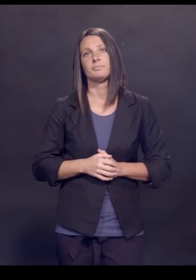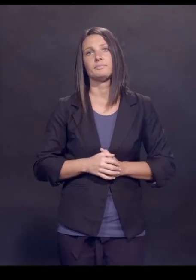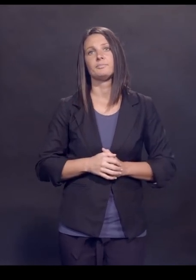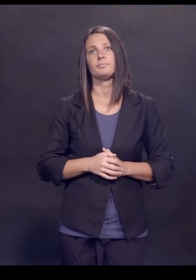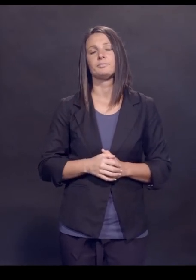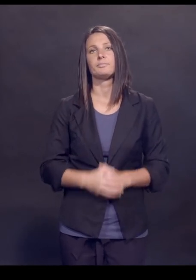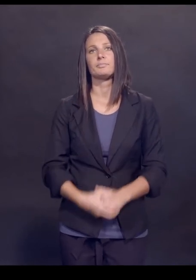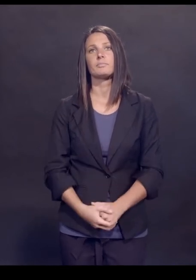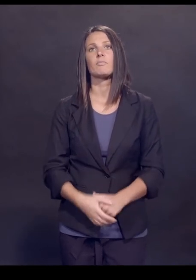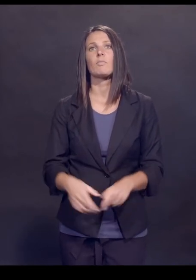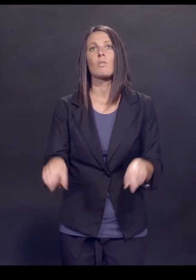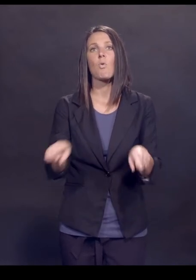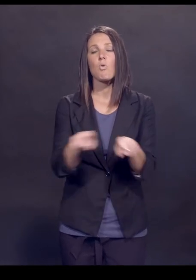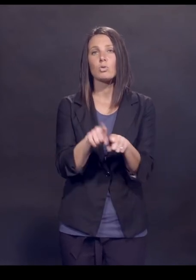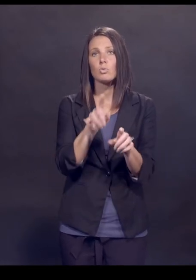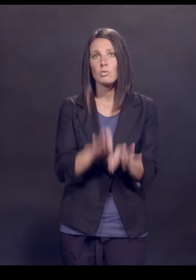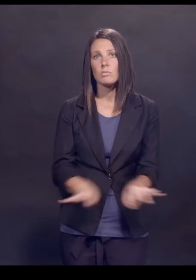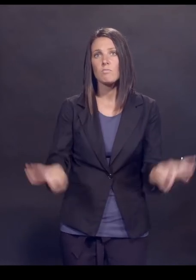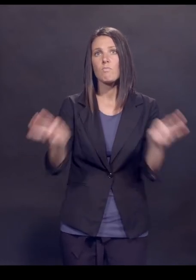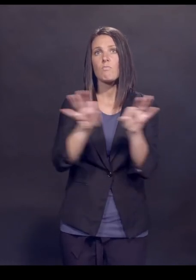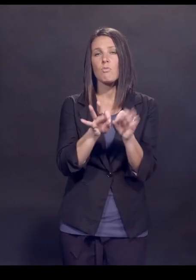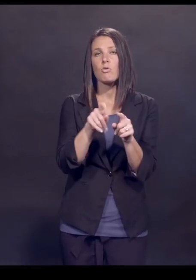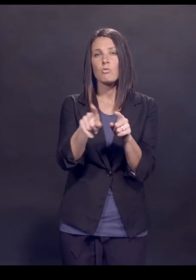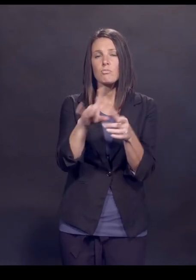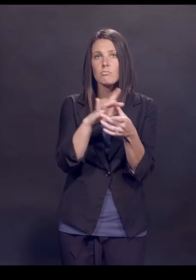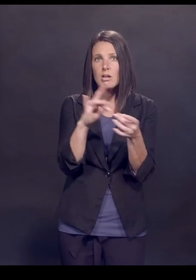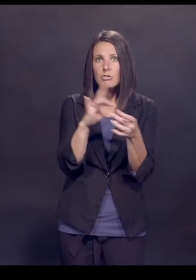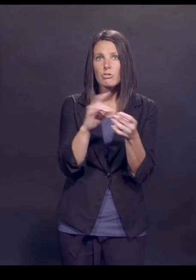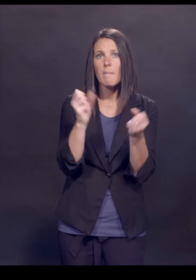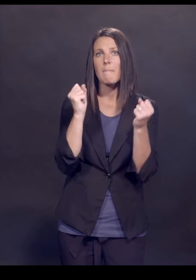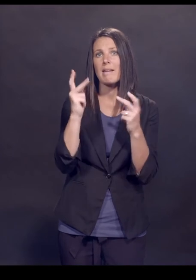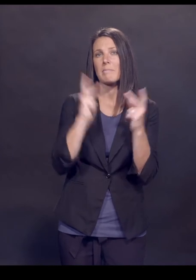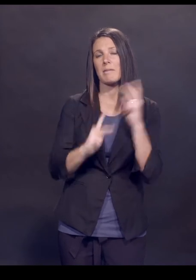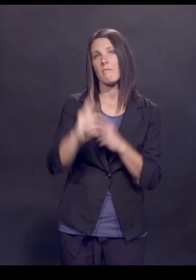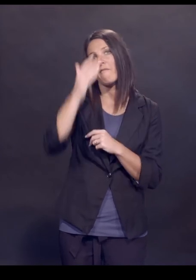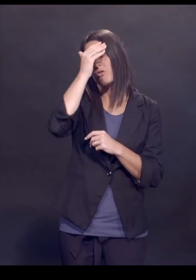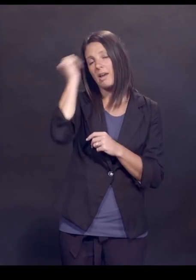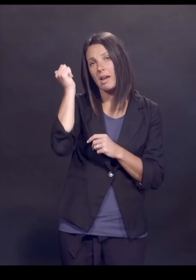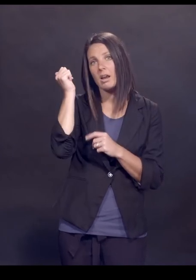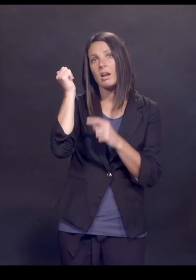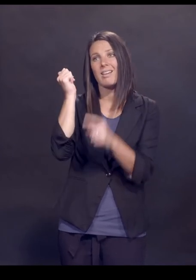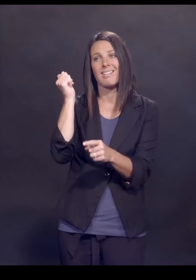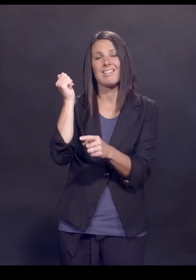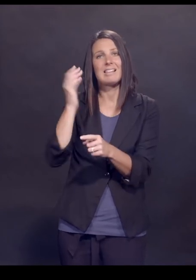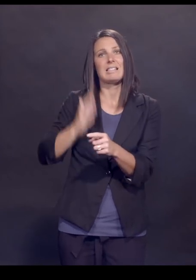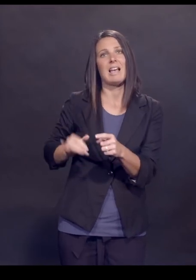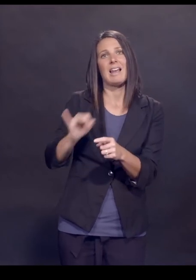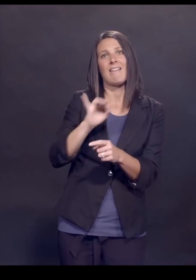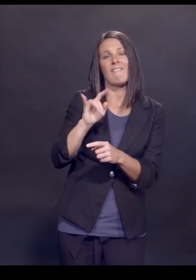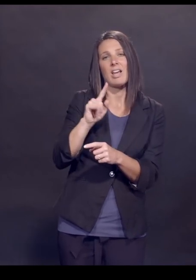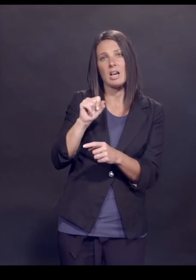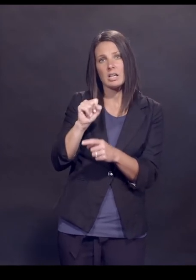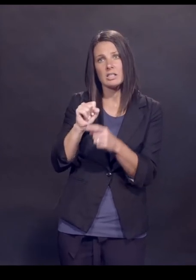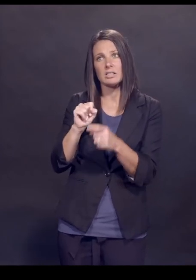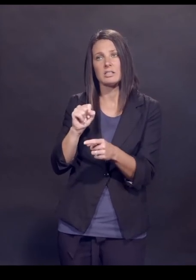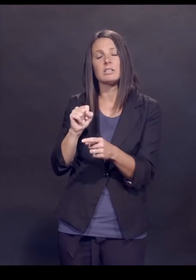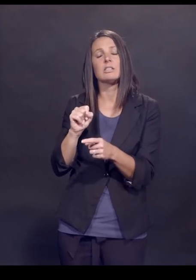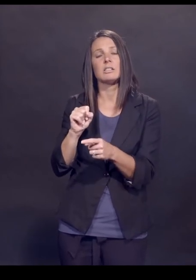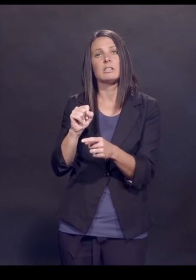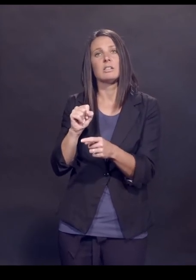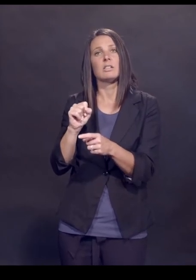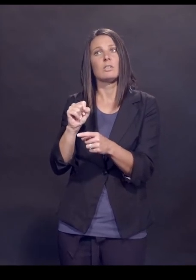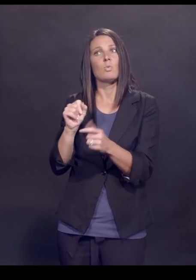I think, really important that you've mentioned, I think a lot of people forget that these side effects that we're seeing and others